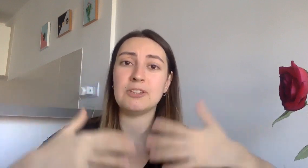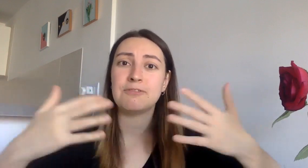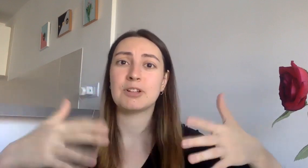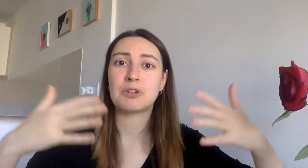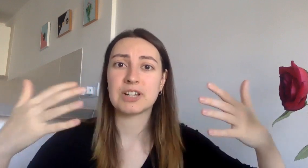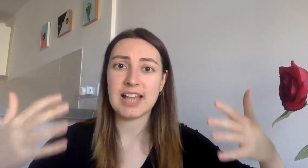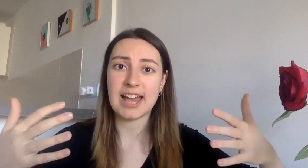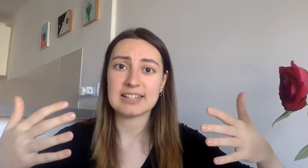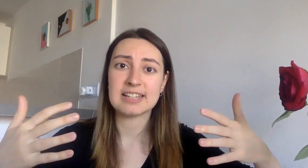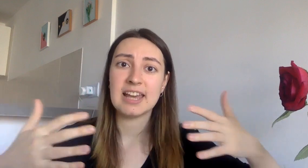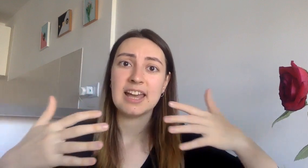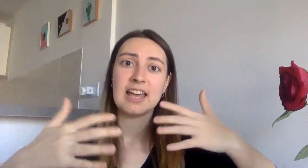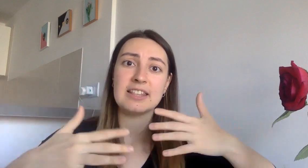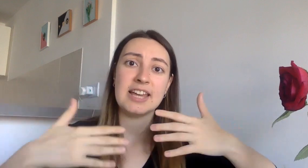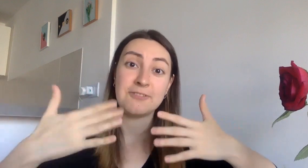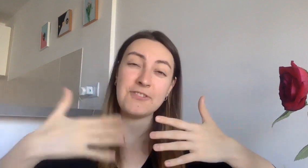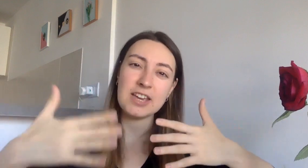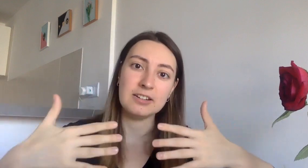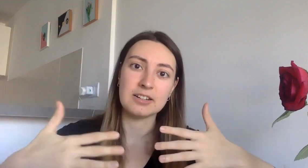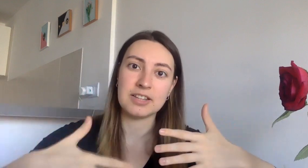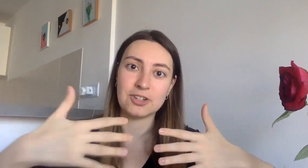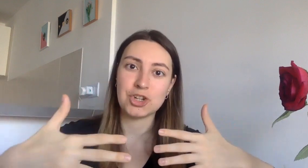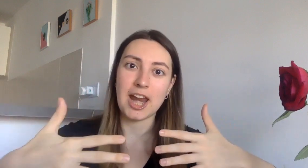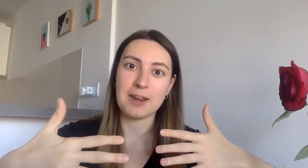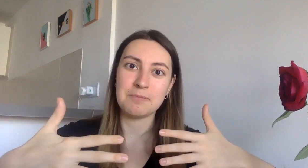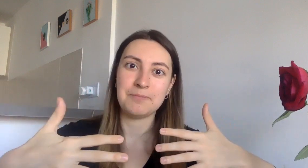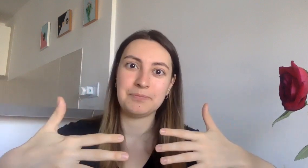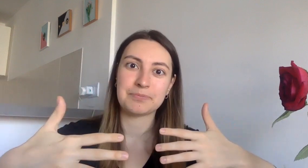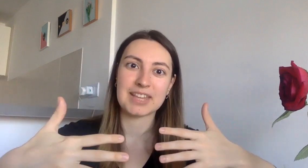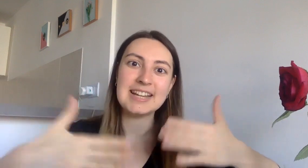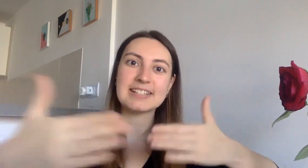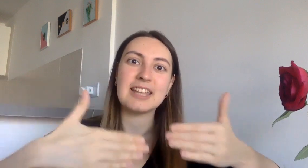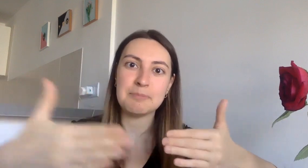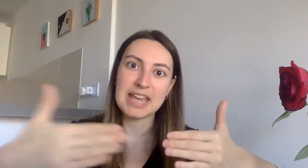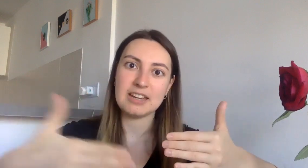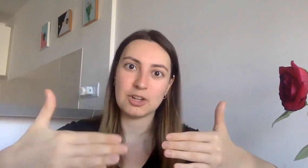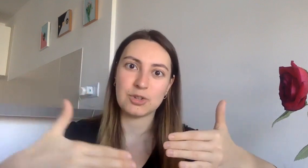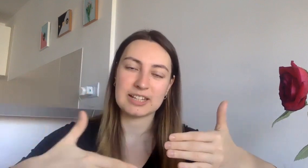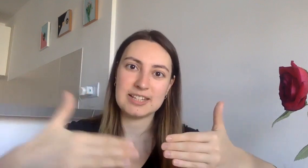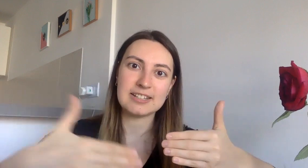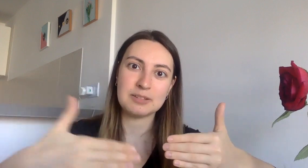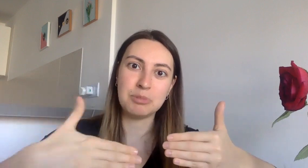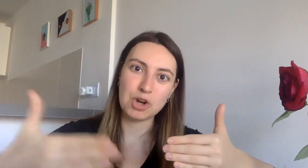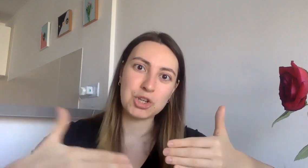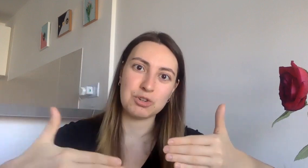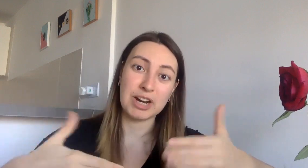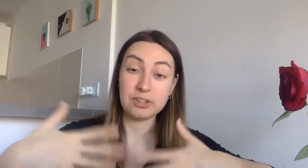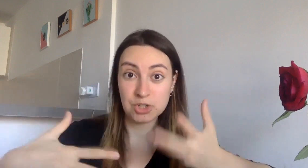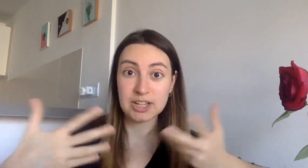you feel more relaxed that fear that shame doesn't impede you it doesn't block you and you start